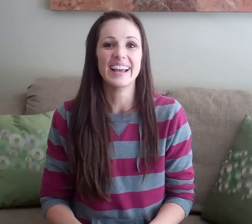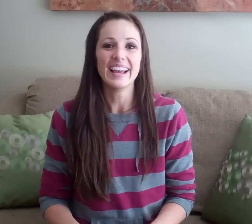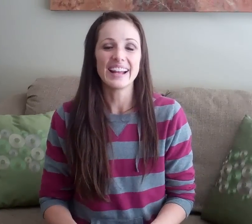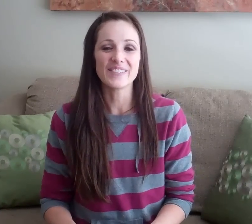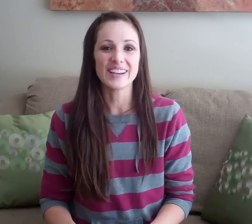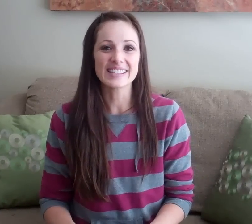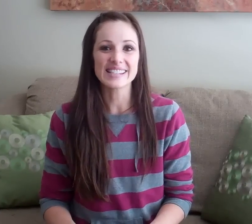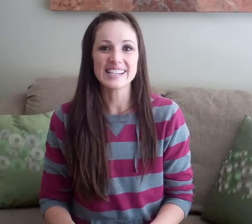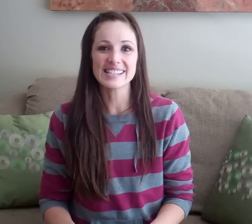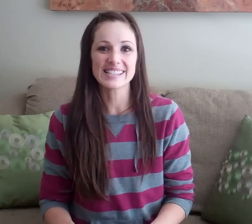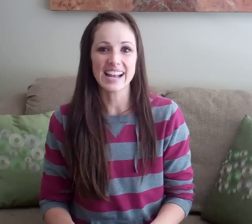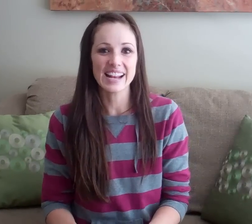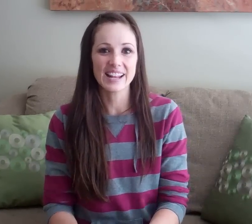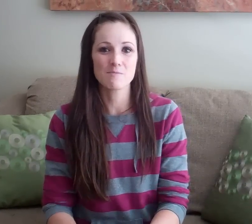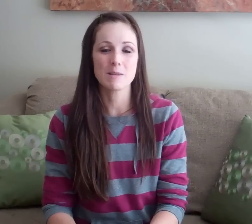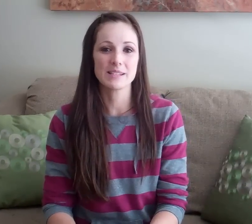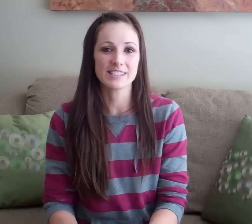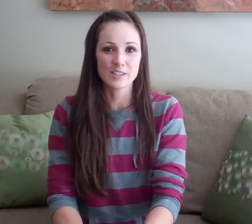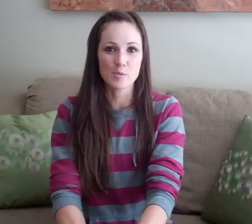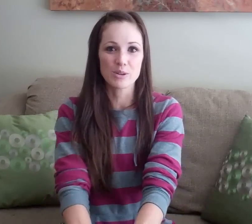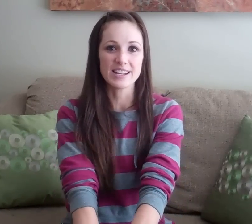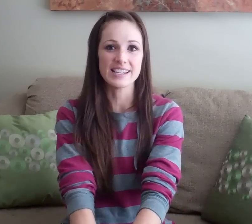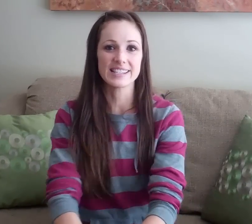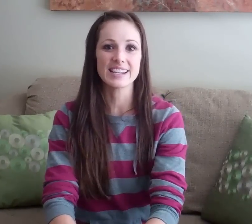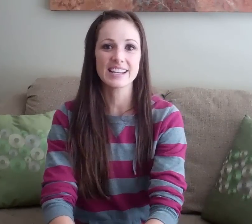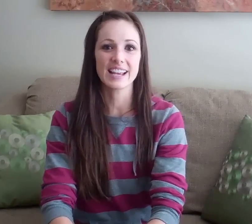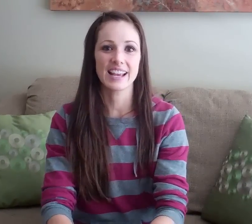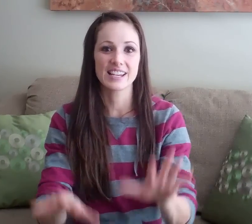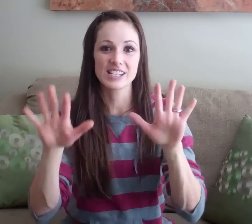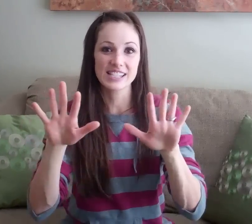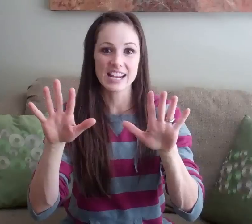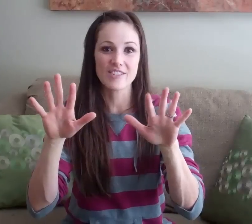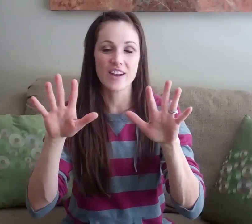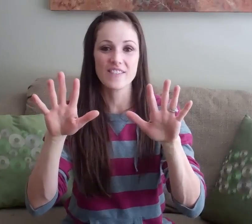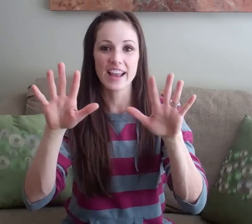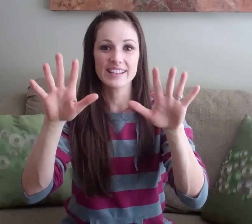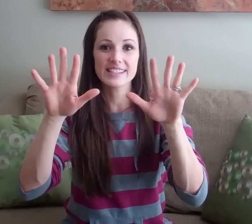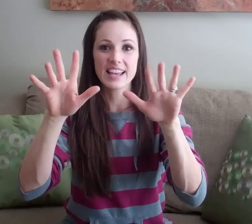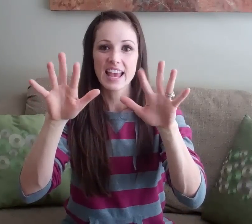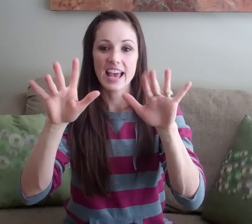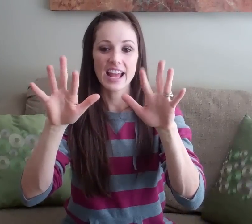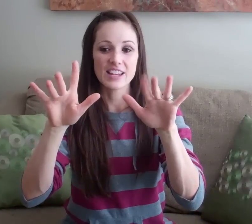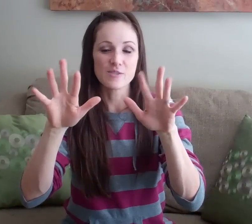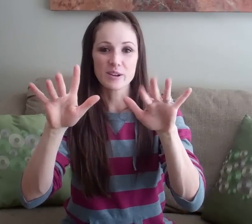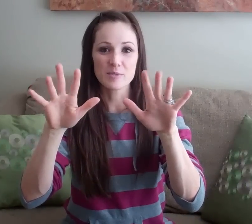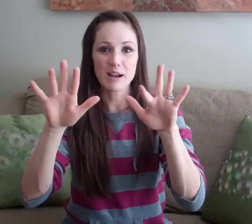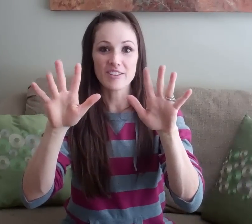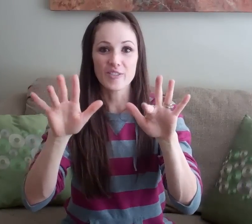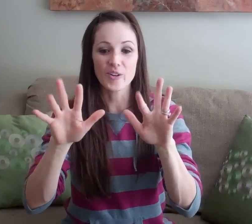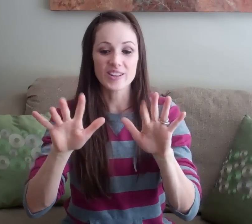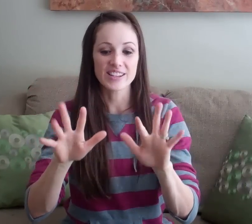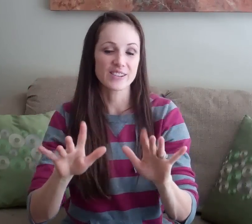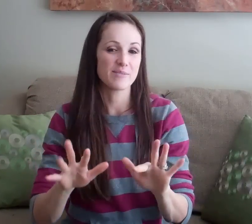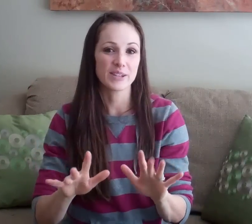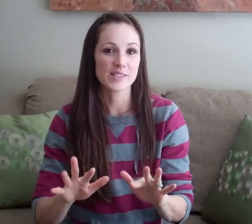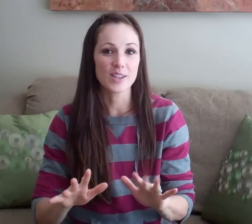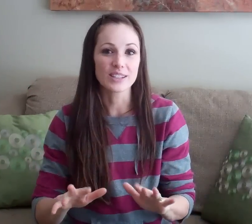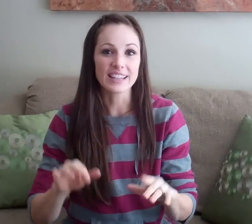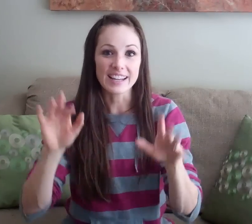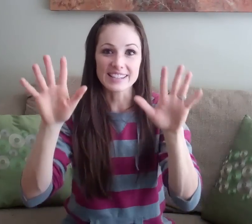anyway it's an easy sign and babies can do it pretty easy and you just take your five hands and you wiggle them back and forth and you come down slowly like